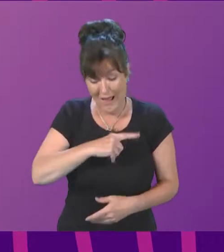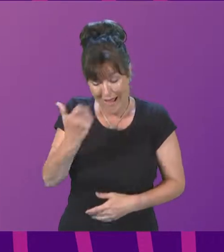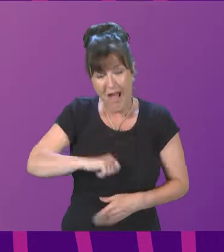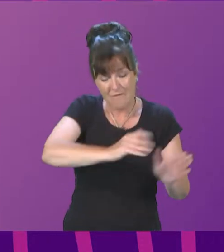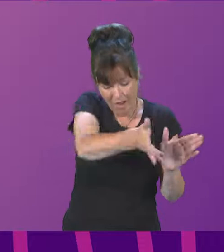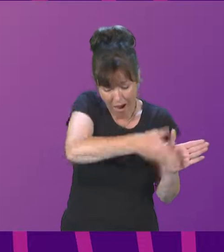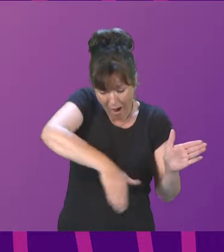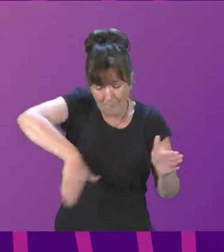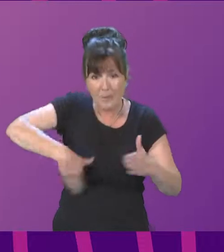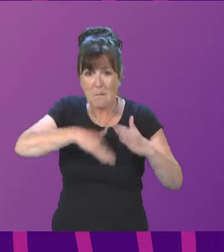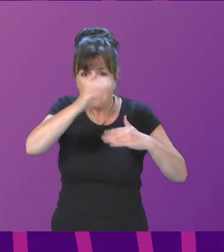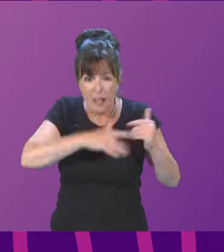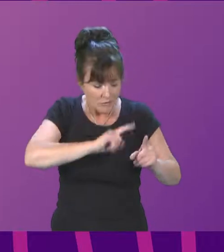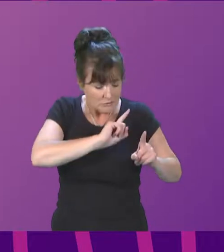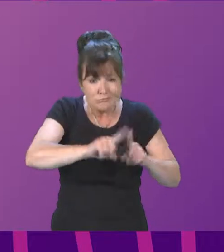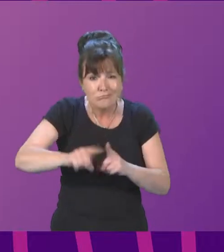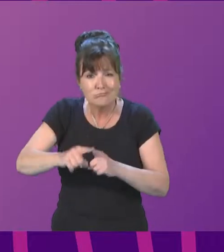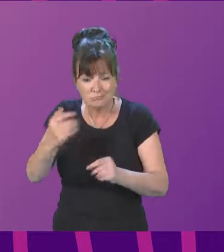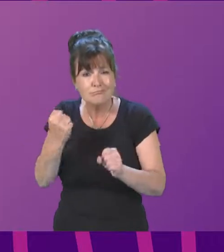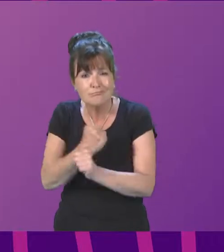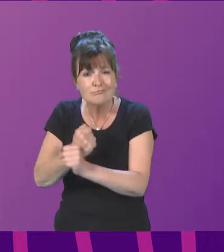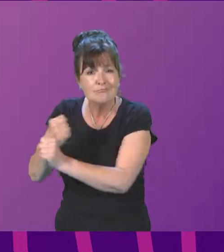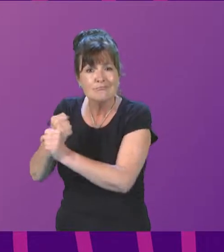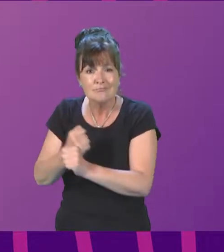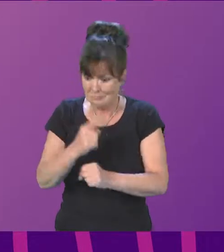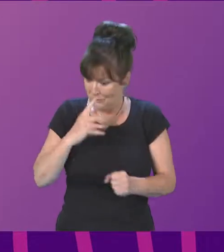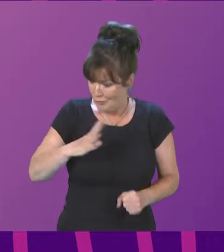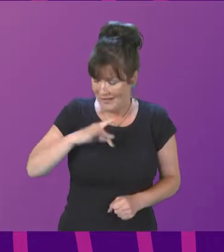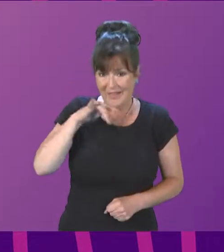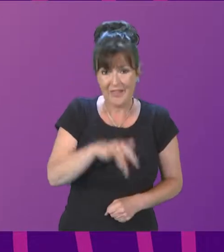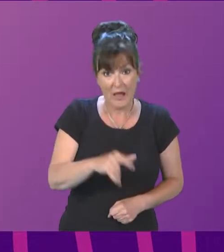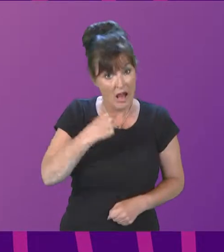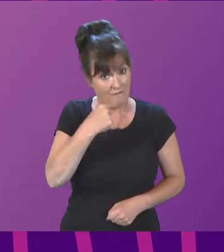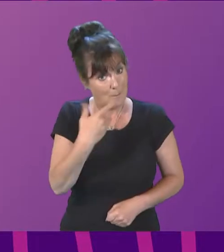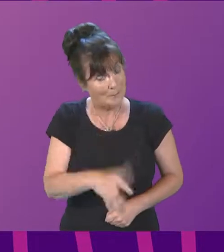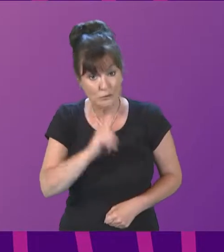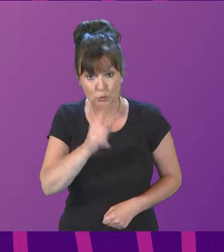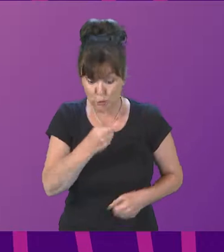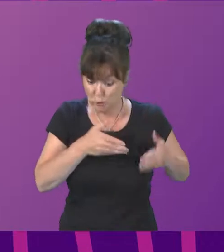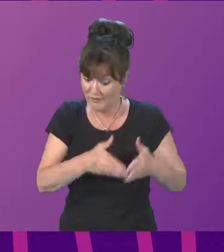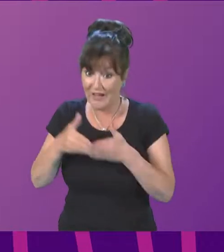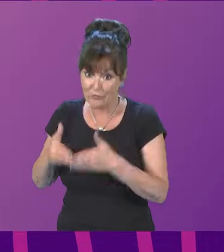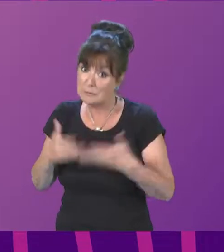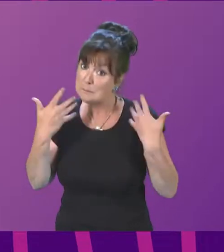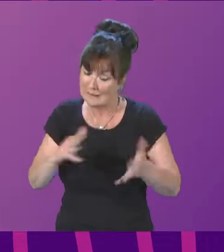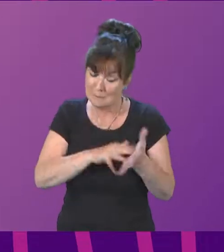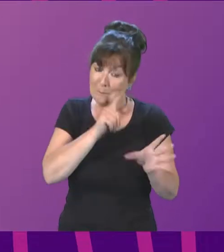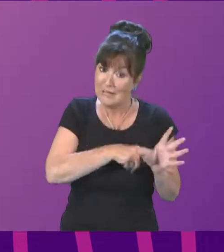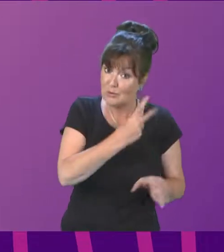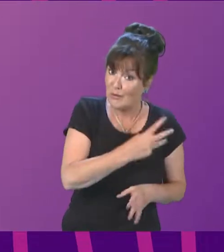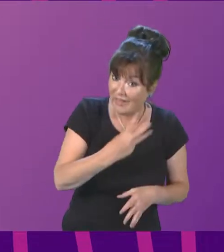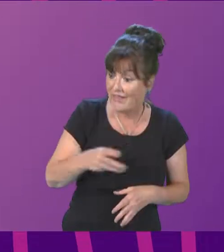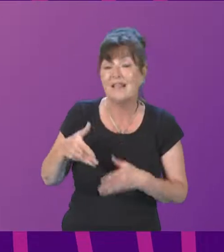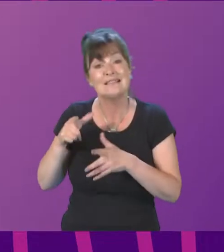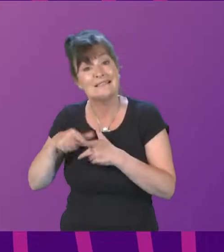can operate. And as I've said already, the completion dates for those ferries are, as I've already indicated, and the work